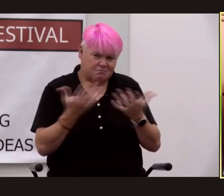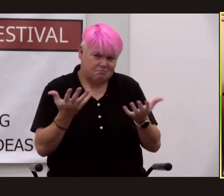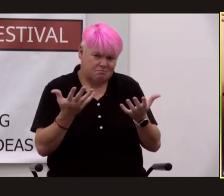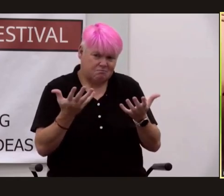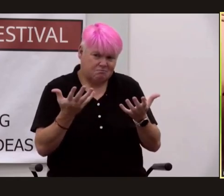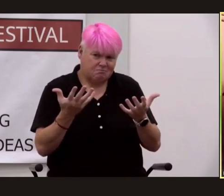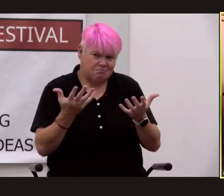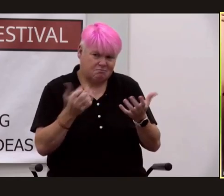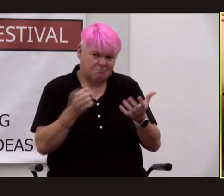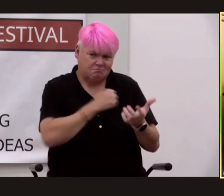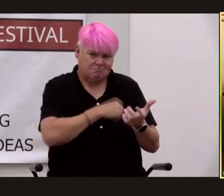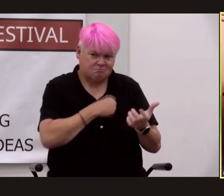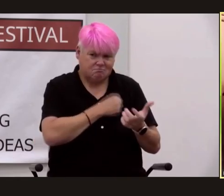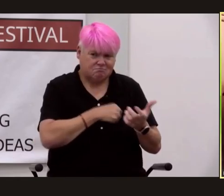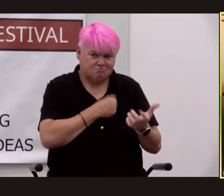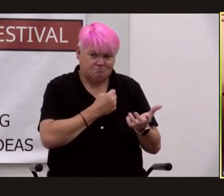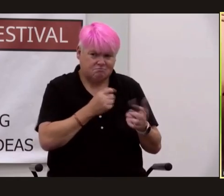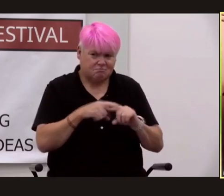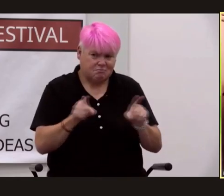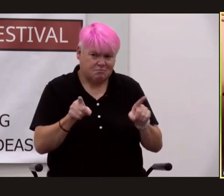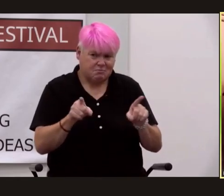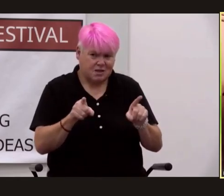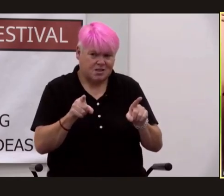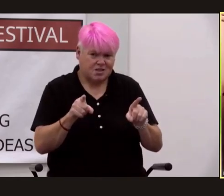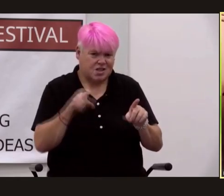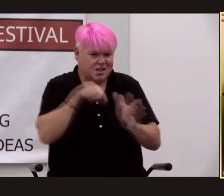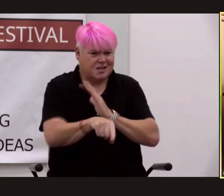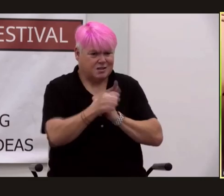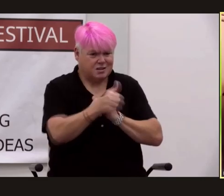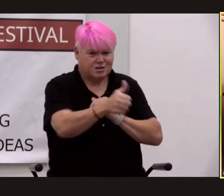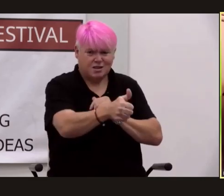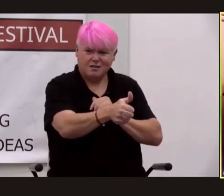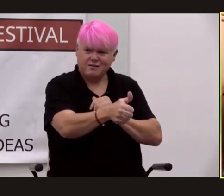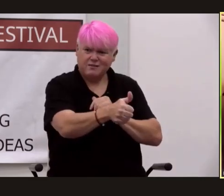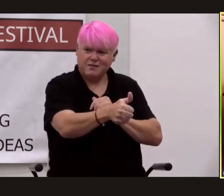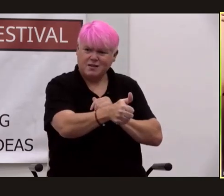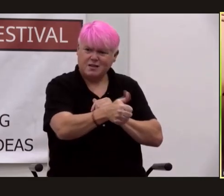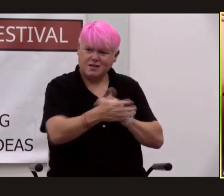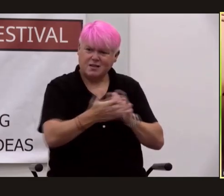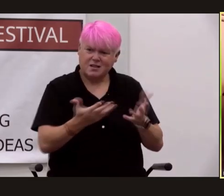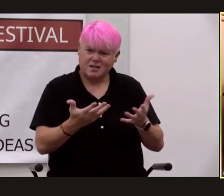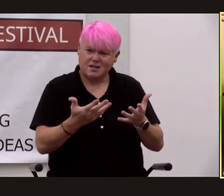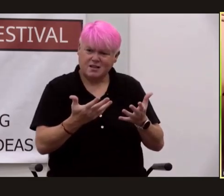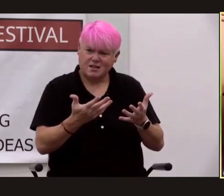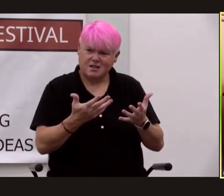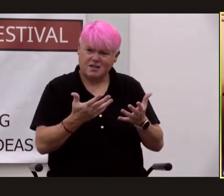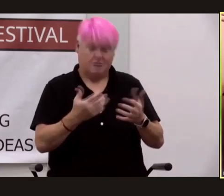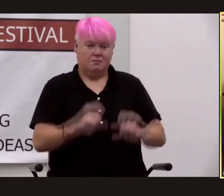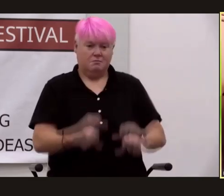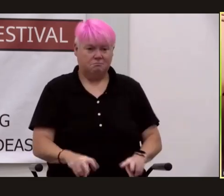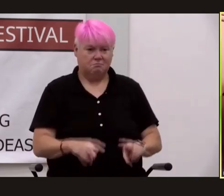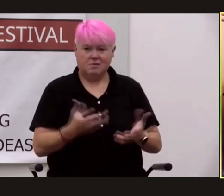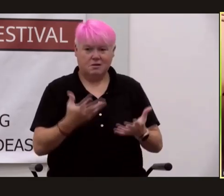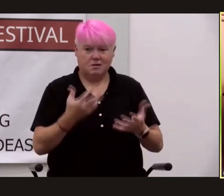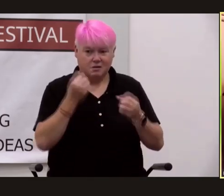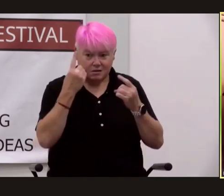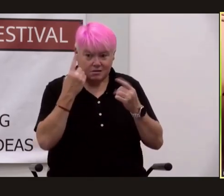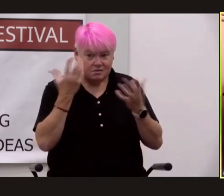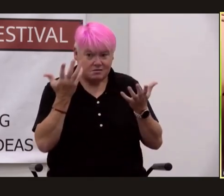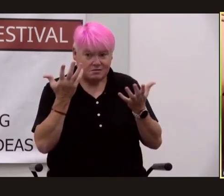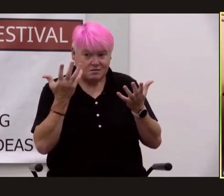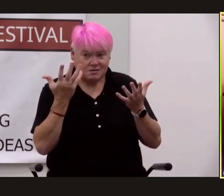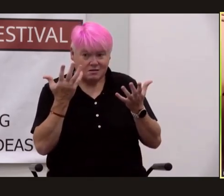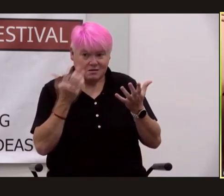i'm sorry sir but she took her own life both legs and arms went numb and the world blurred in front of him